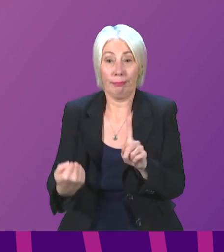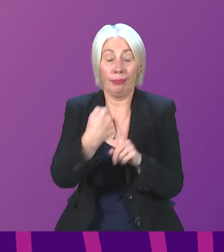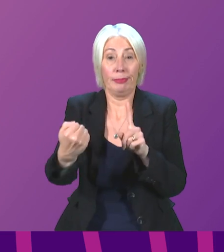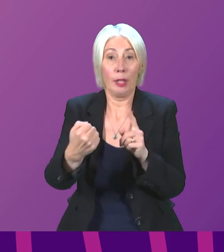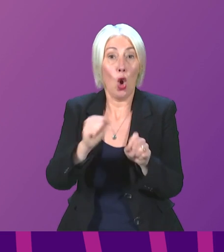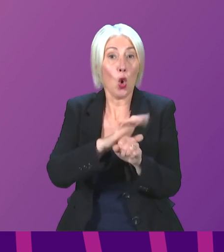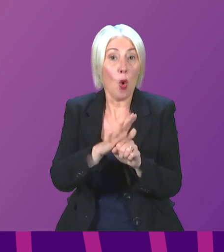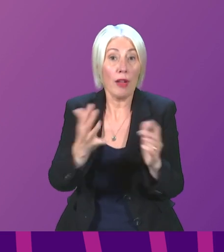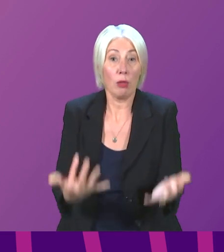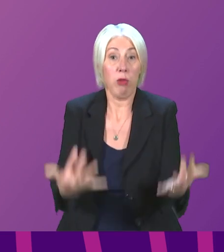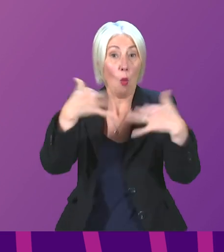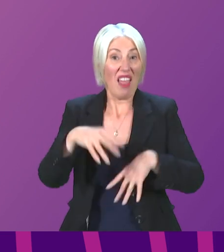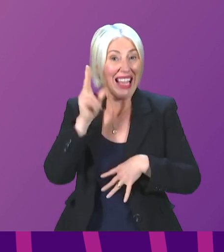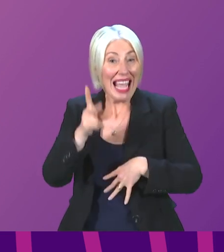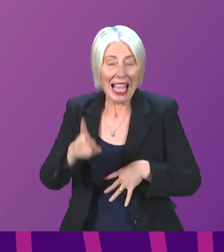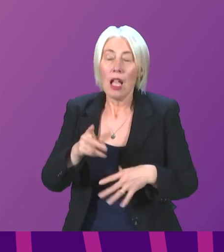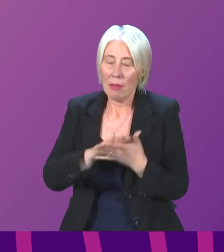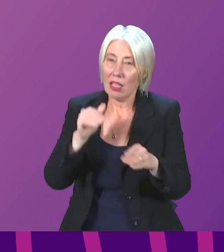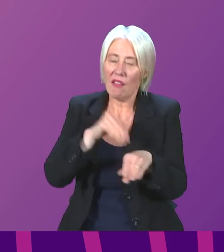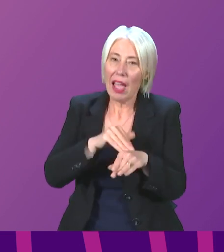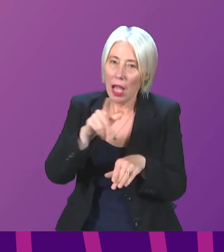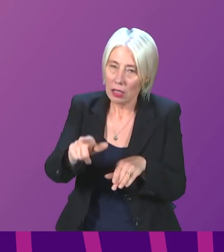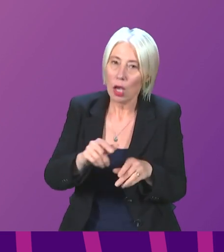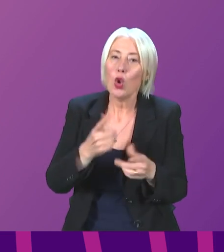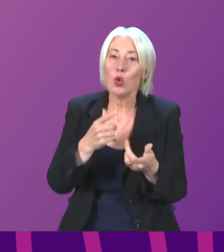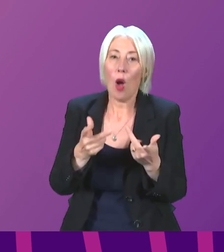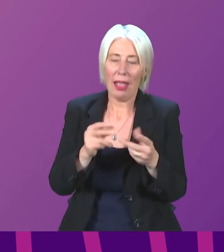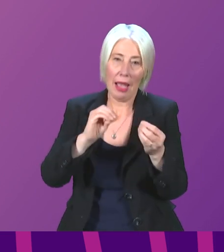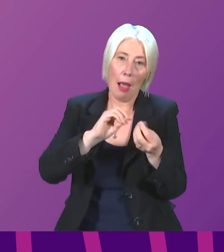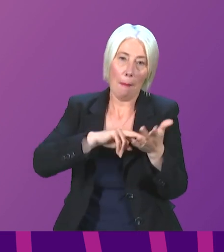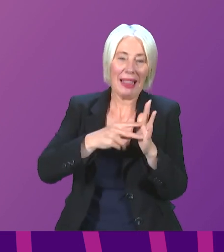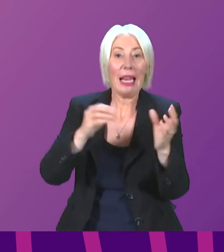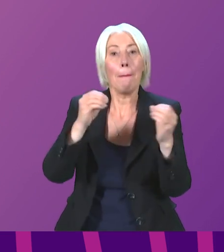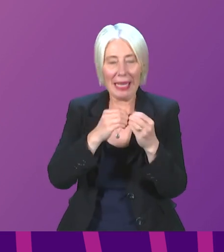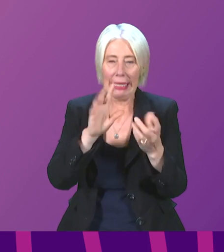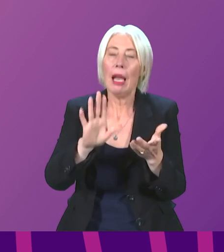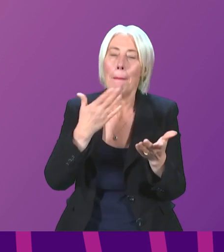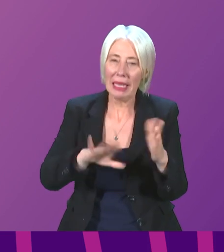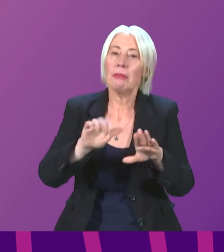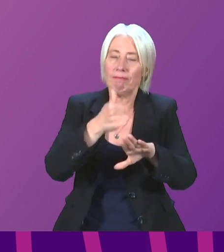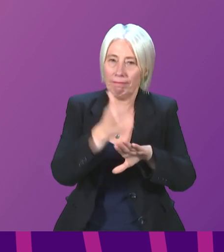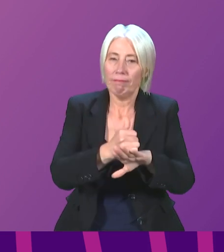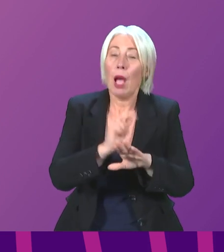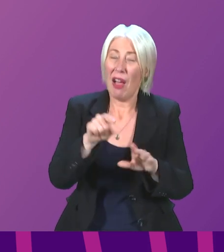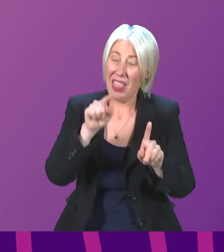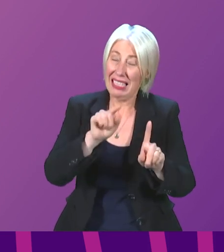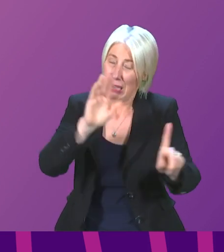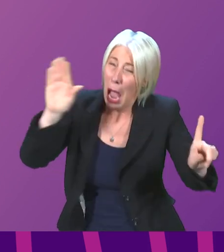on staffing. So these things are being monitored. Contingency plans are absolutely being put in place. But it's fair to say this is a really ambitious programme and